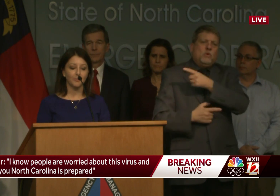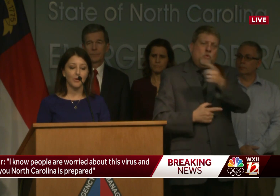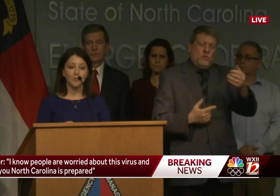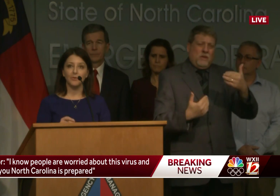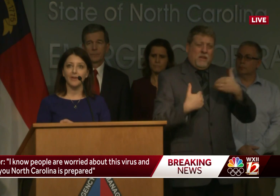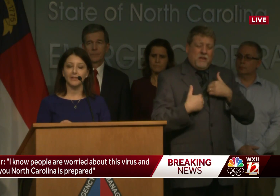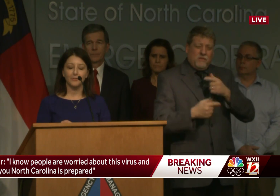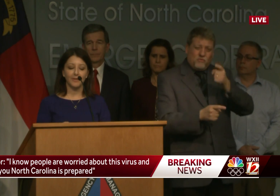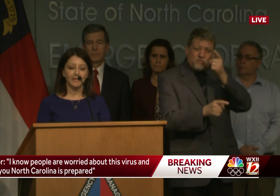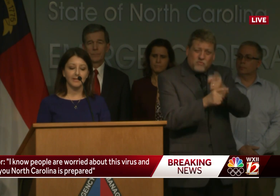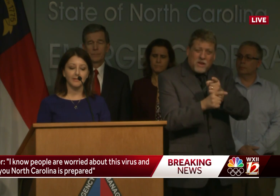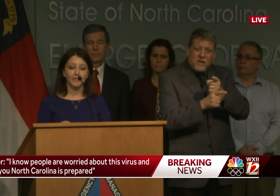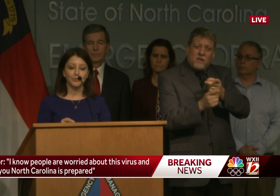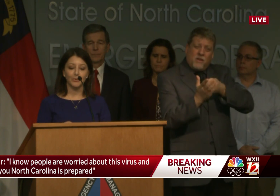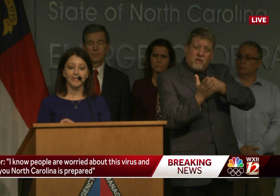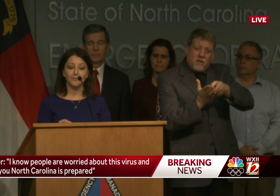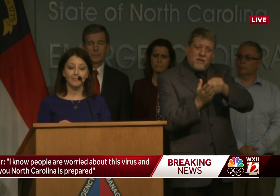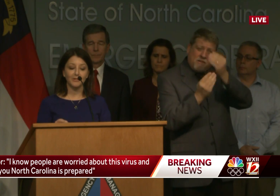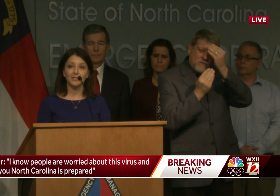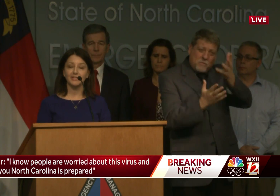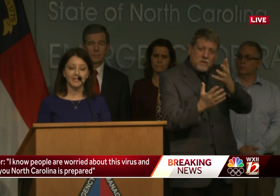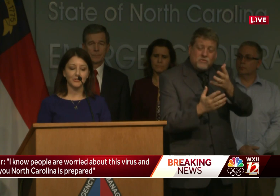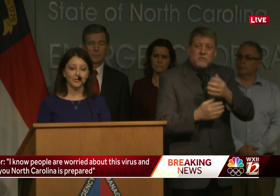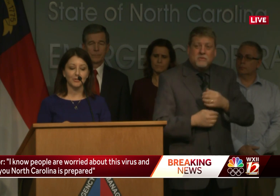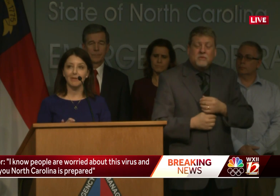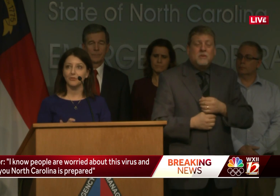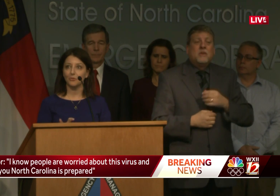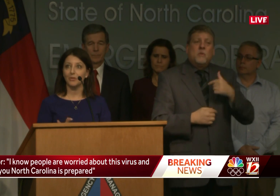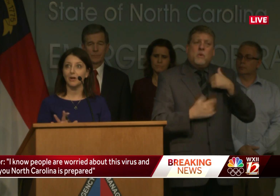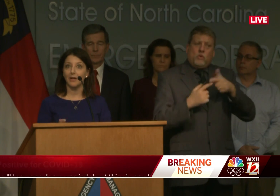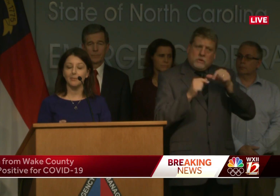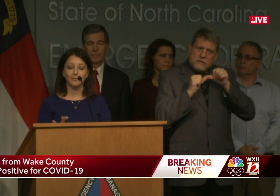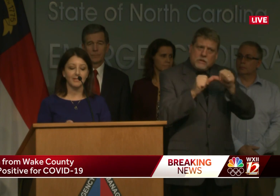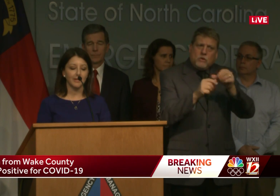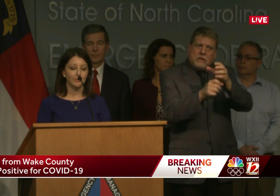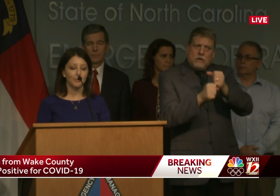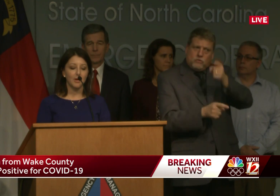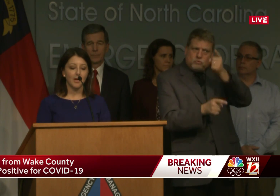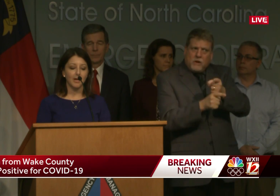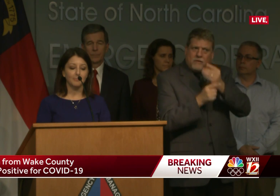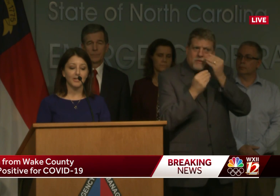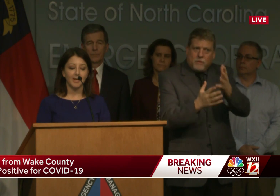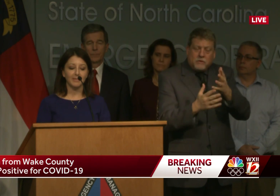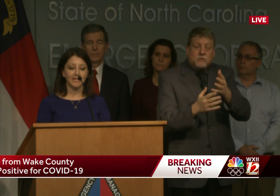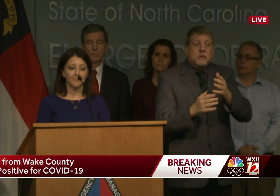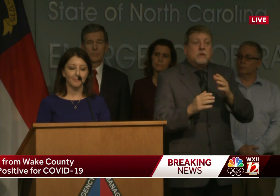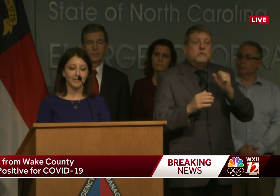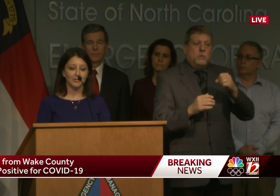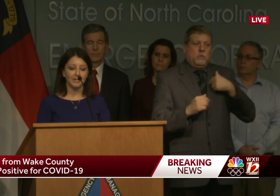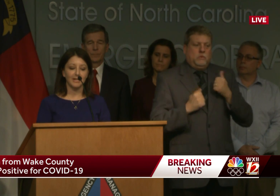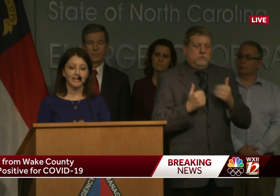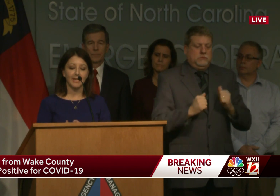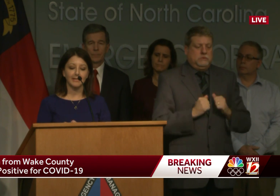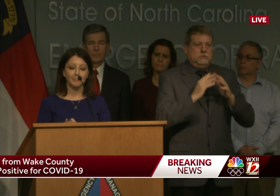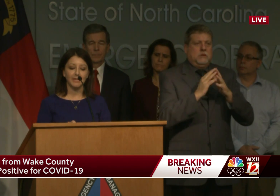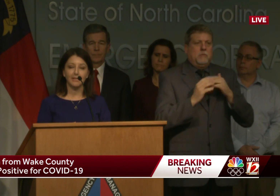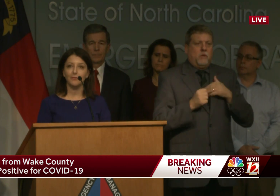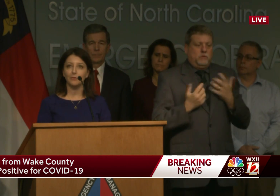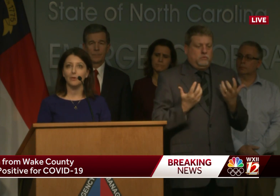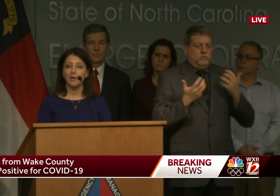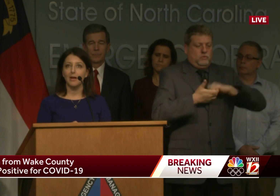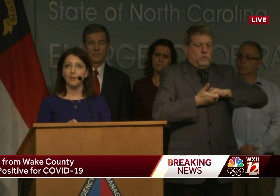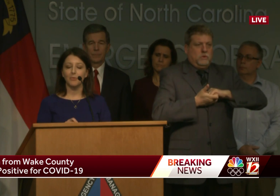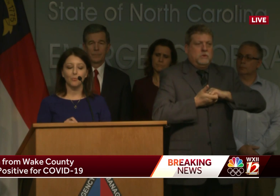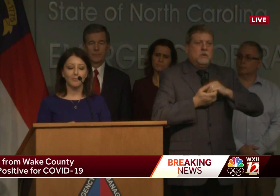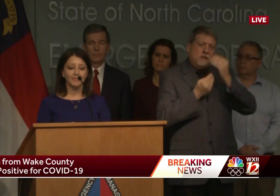important, we've activated the Joint Information Center to make sure we are able to get you timely information. And again, let me